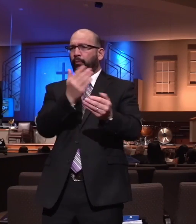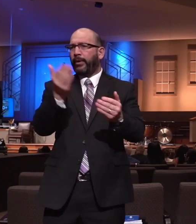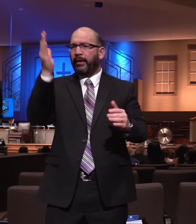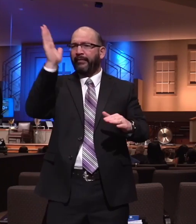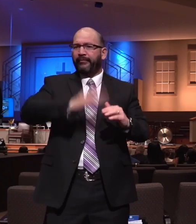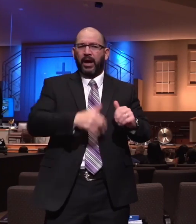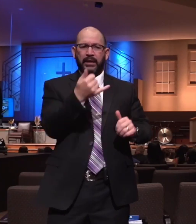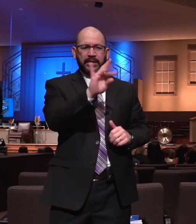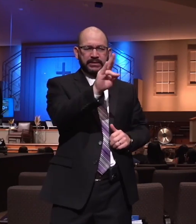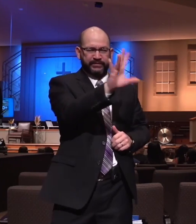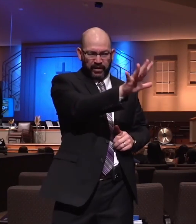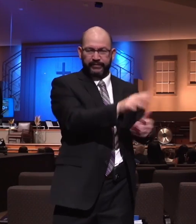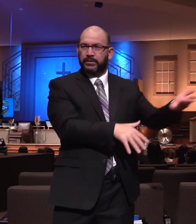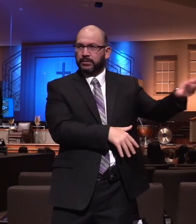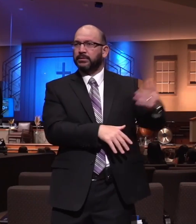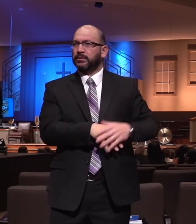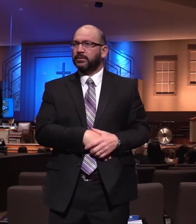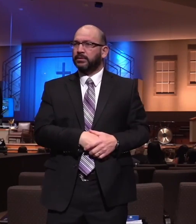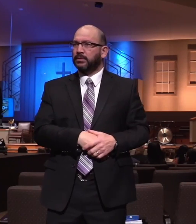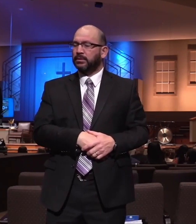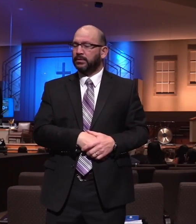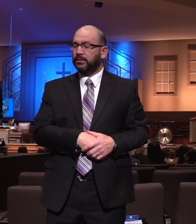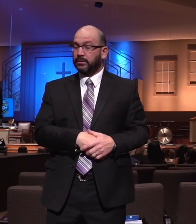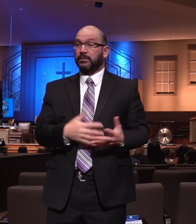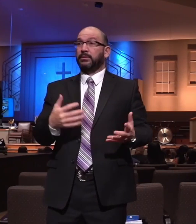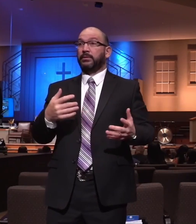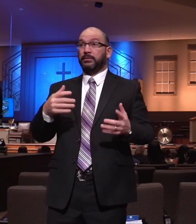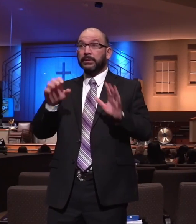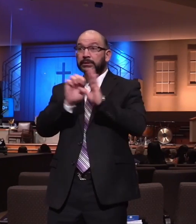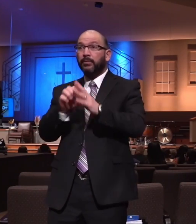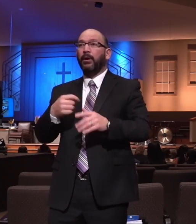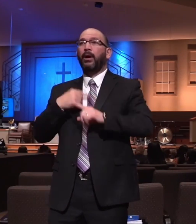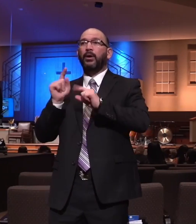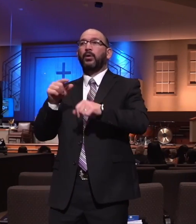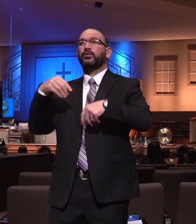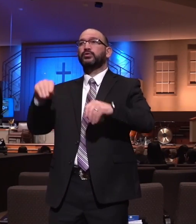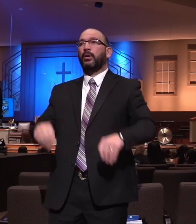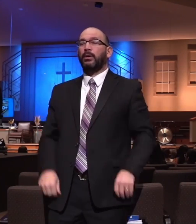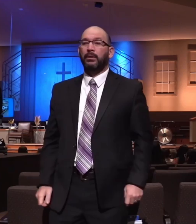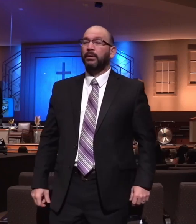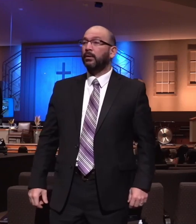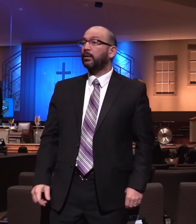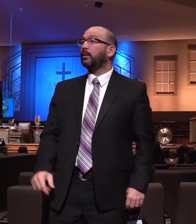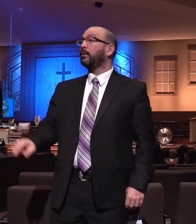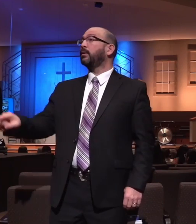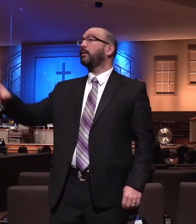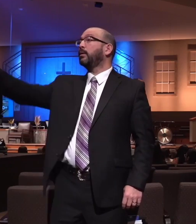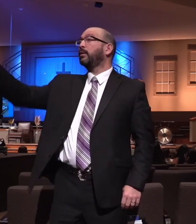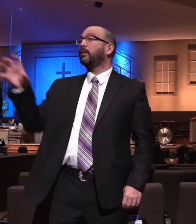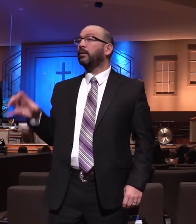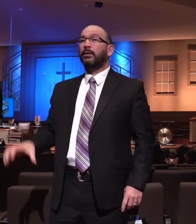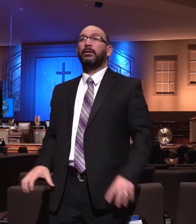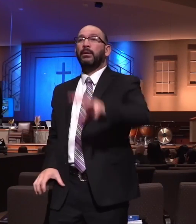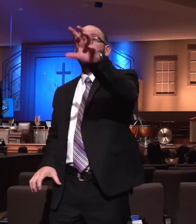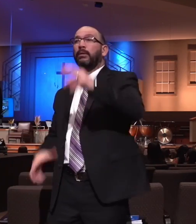Four times. So apparently, when I was a kid, it was a lot easier. just go in there and just get what you need and get out. Now,